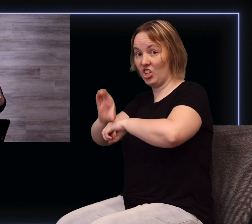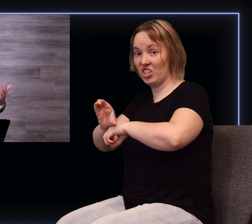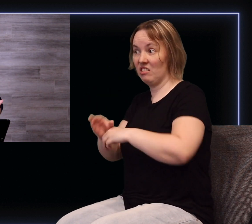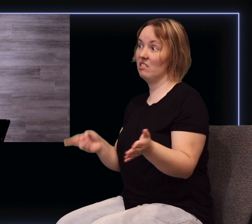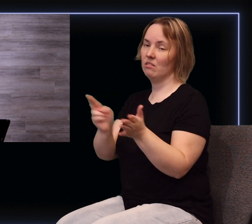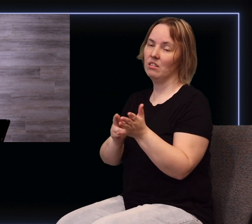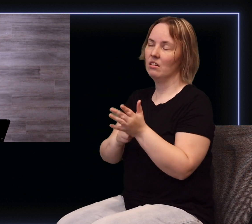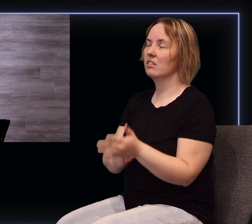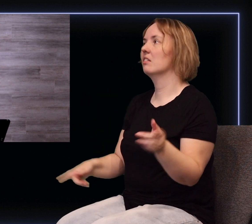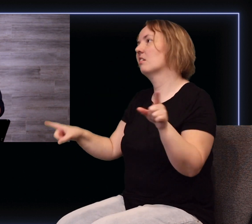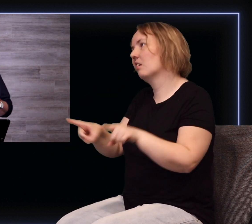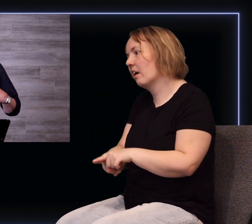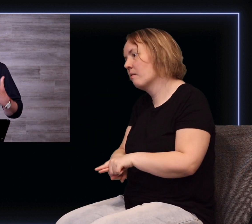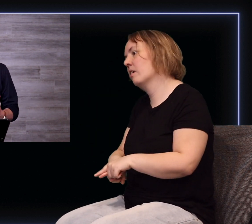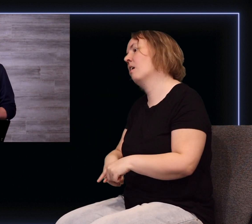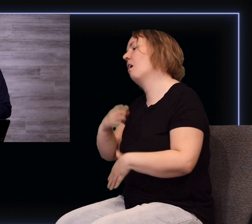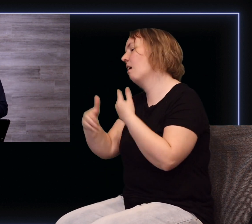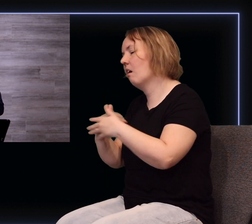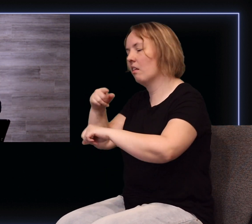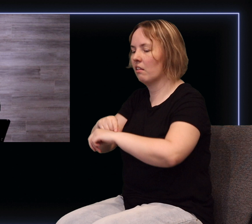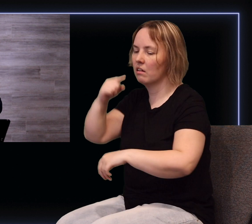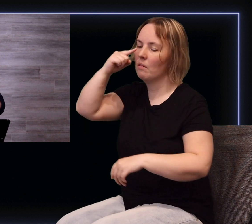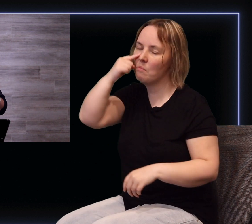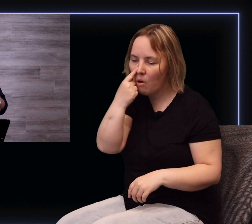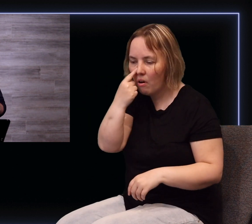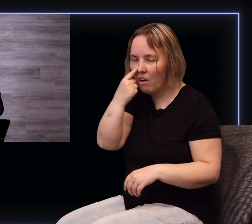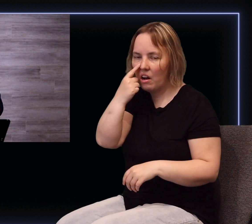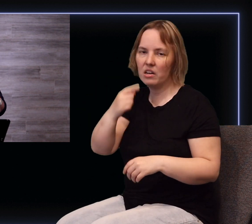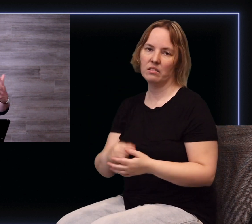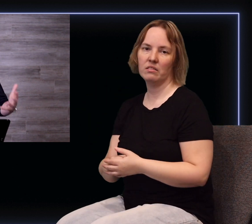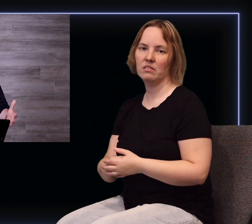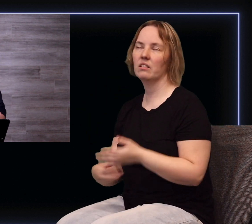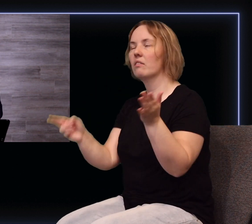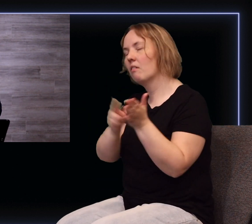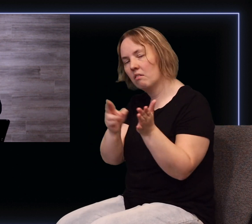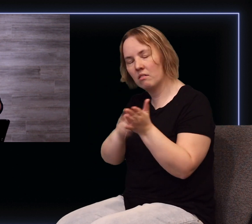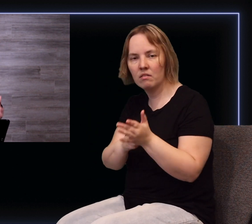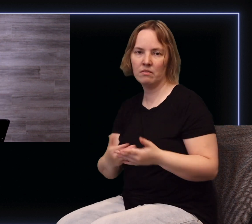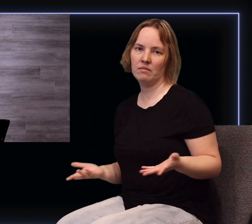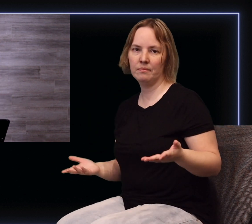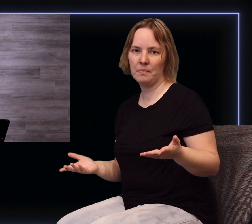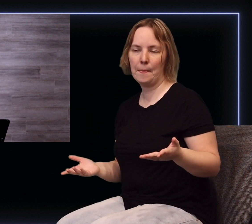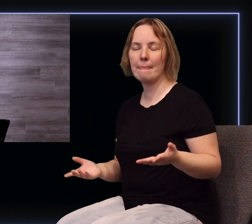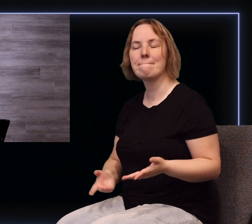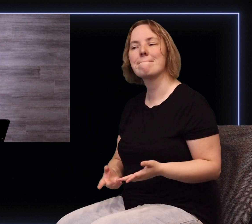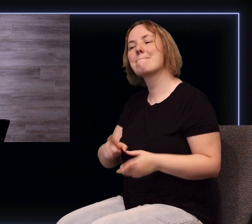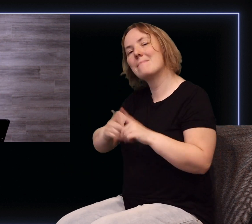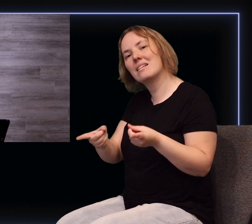repetitious. You go to church, it's just the same thing all the time. It's boring. It's liturgical. It's repetitious. But the fact of